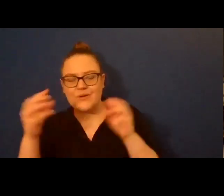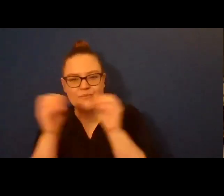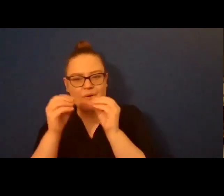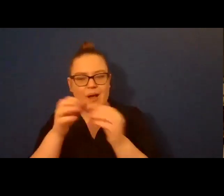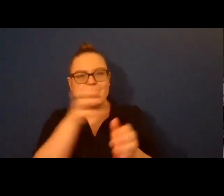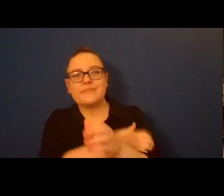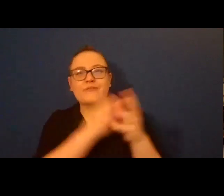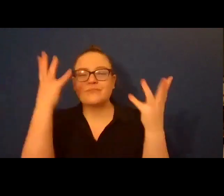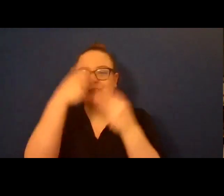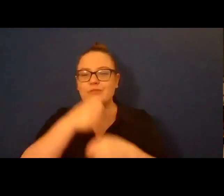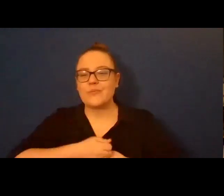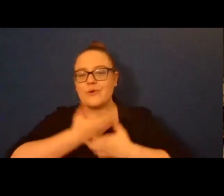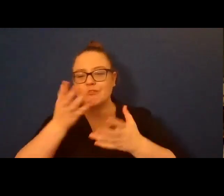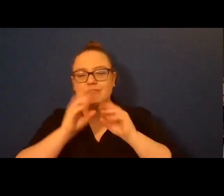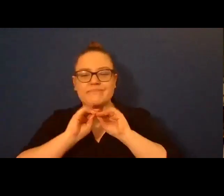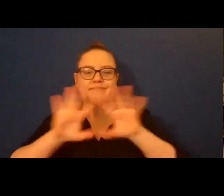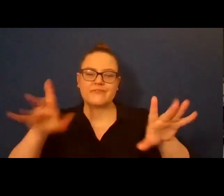now here's Courtney's official bio.